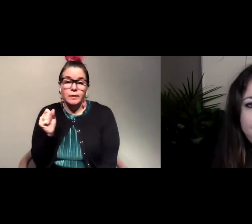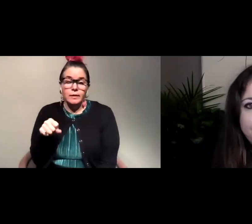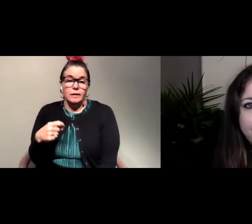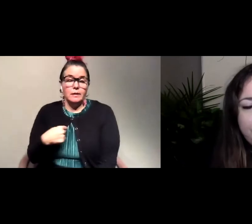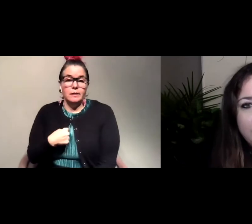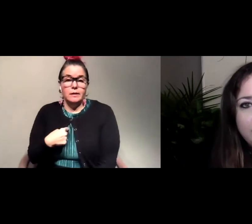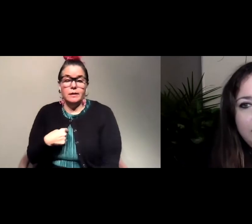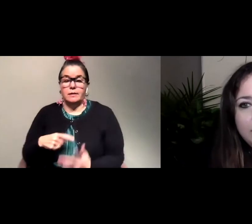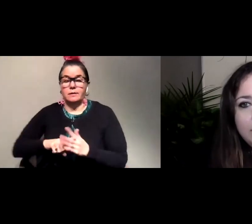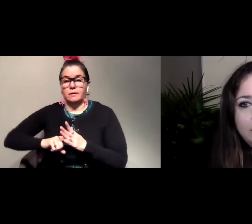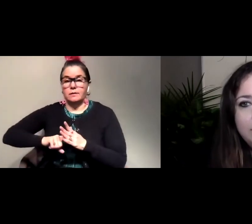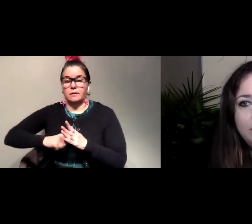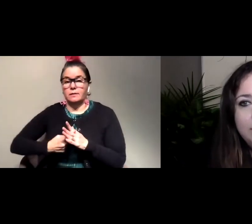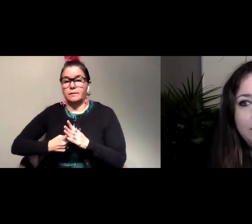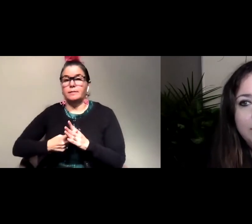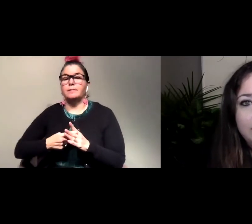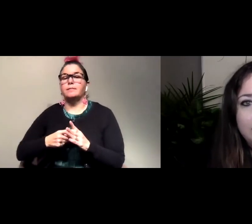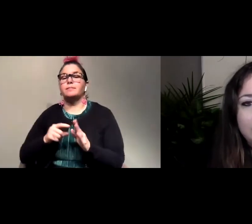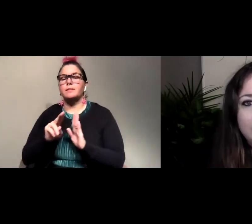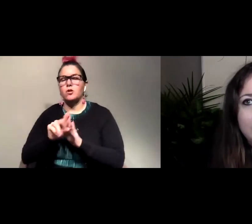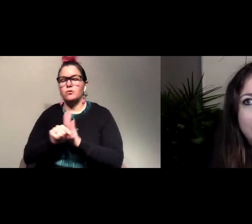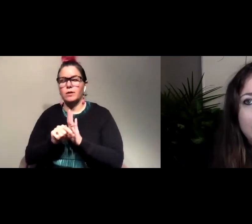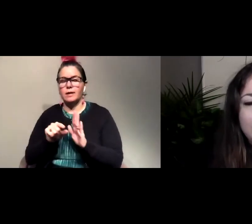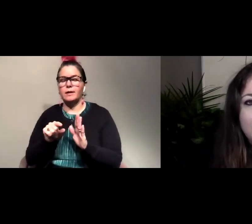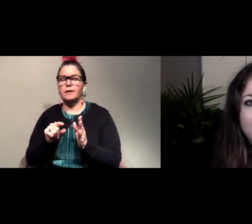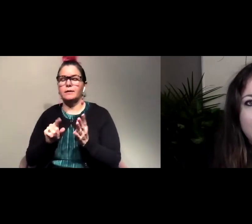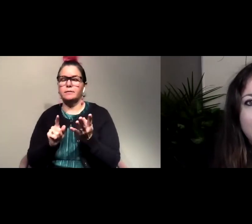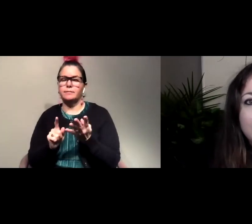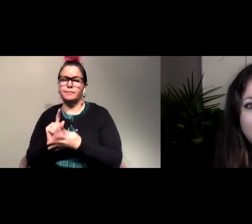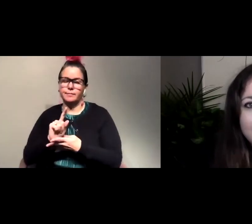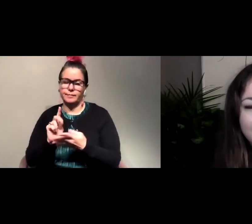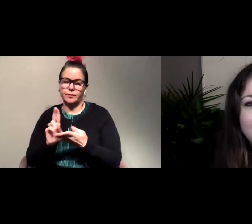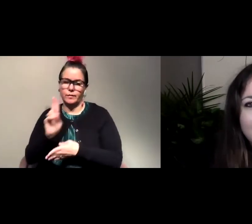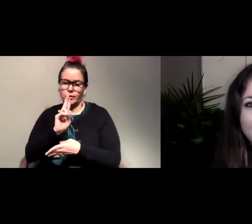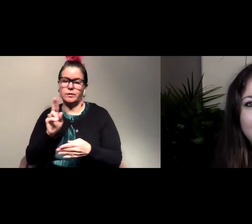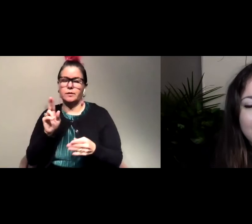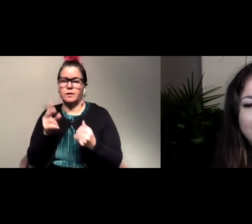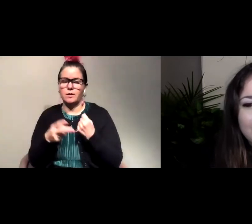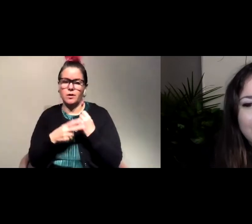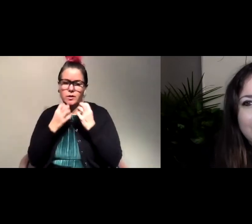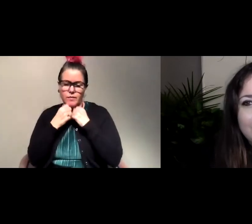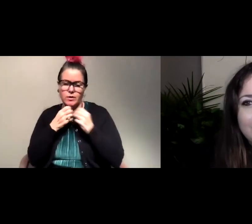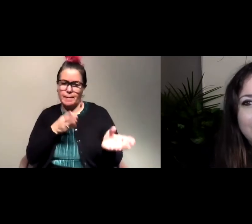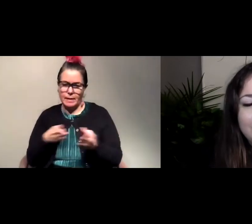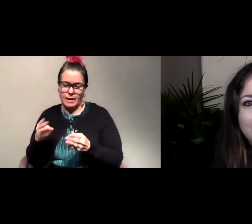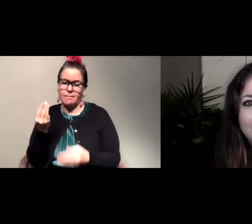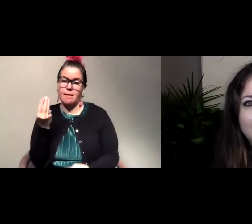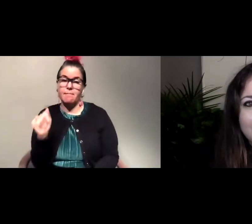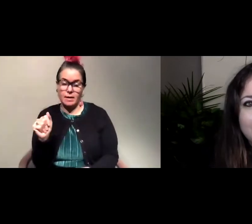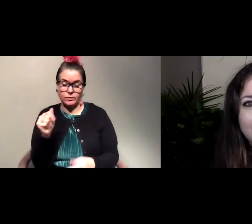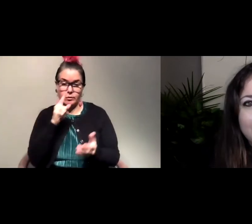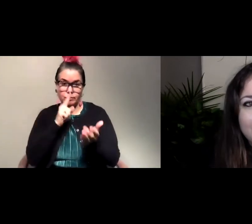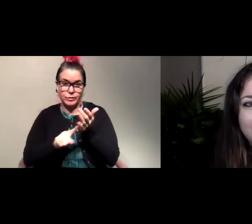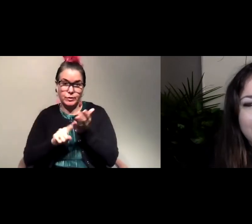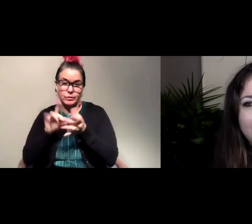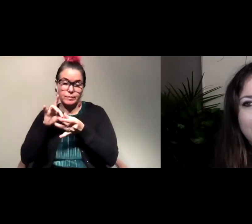originally did an undergraduate degree where I focused on conservation planning. And my master's research was